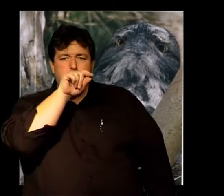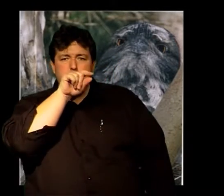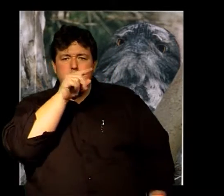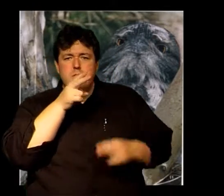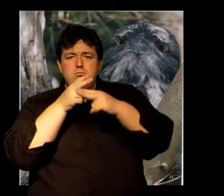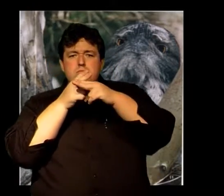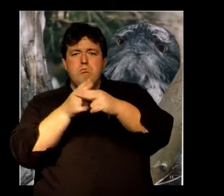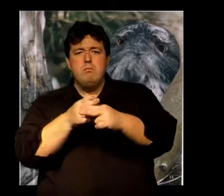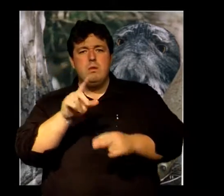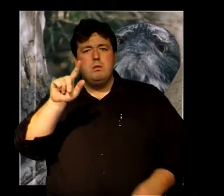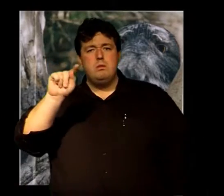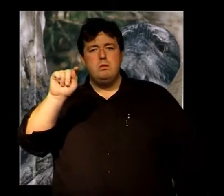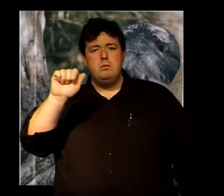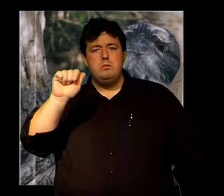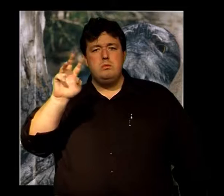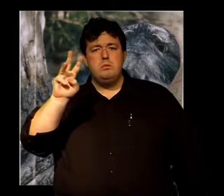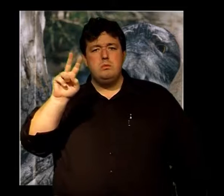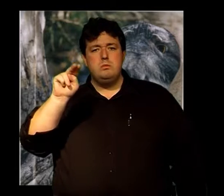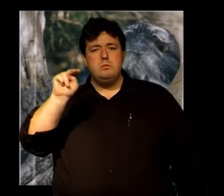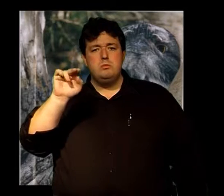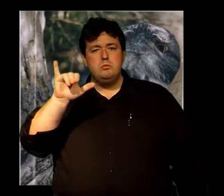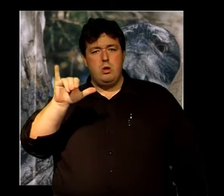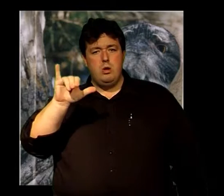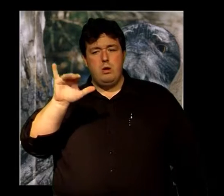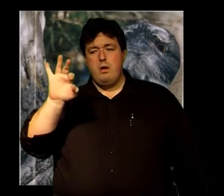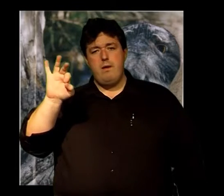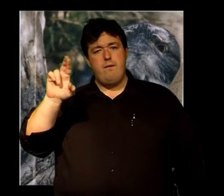This picture here is of a bird named a tawny frogmouth